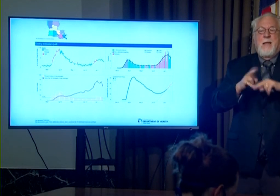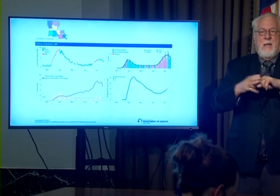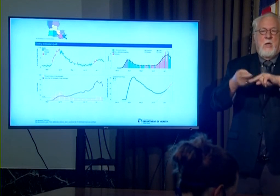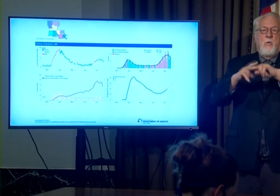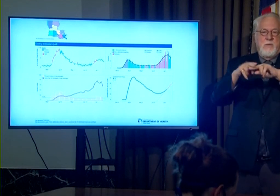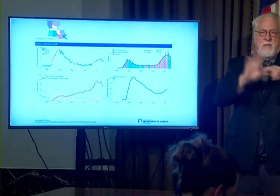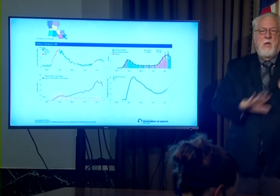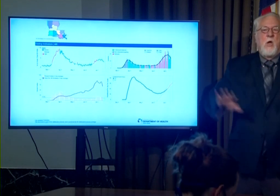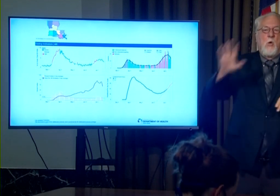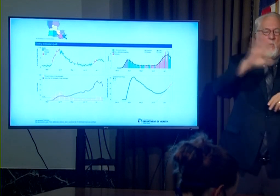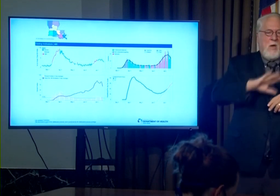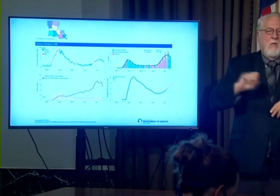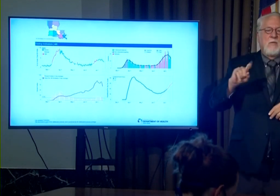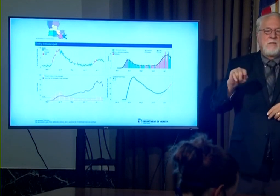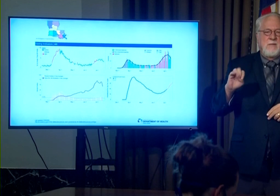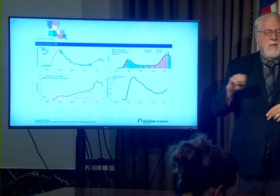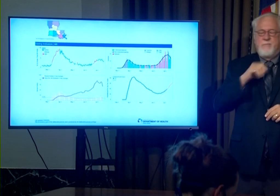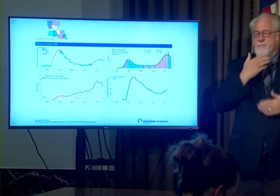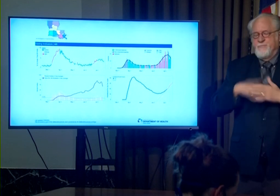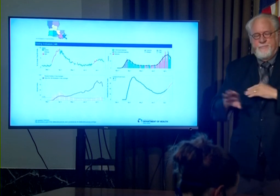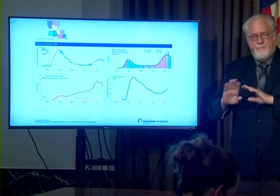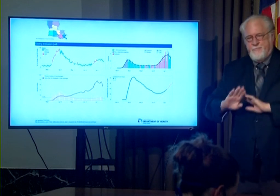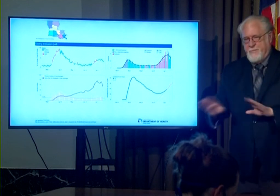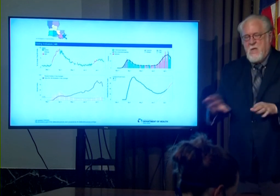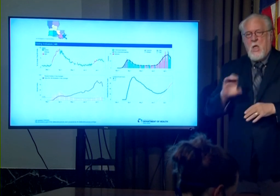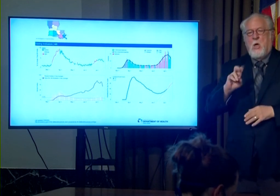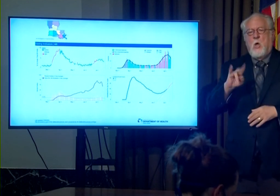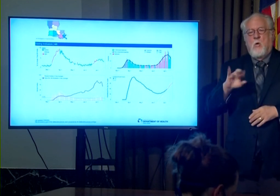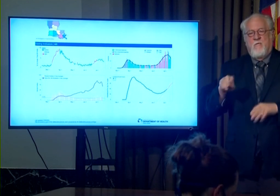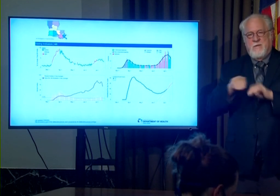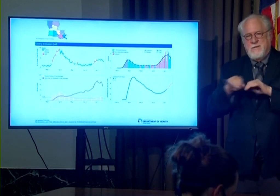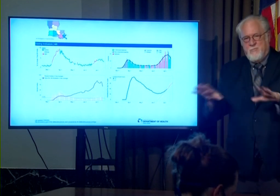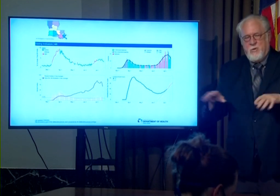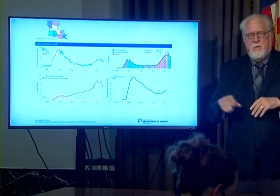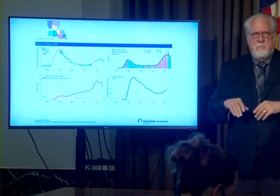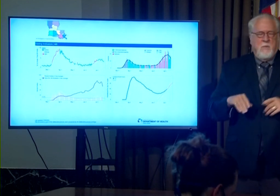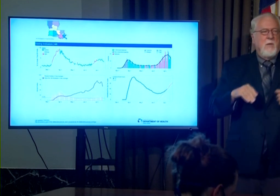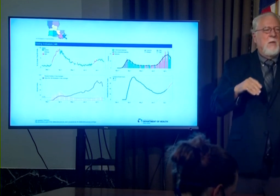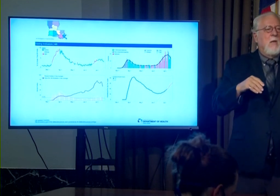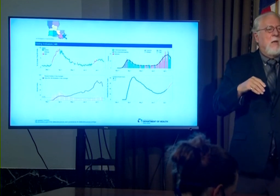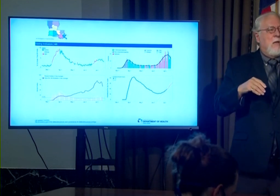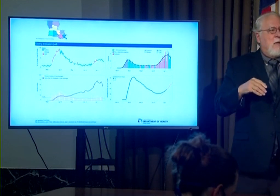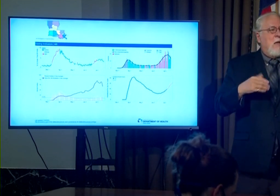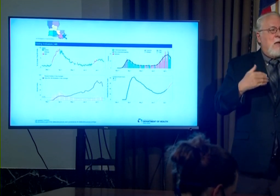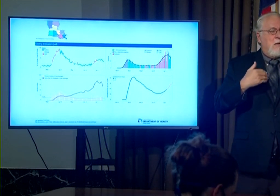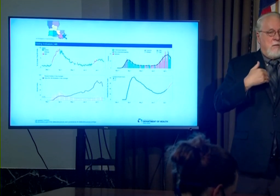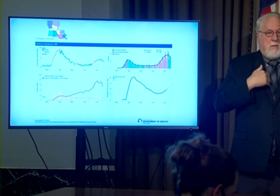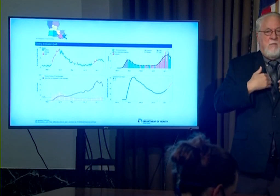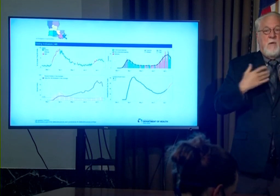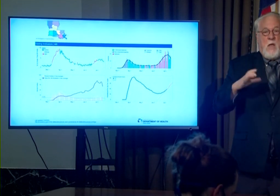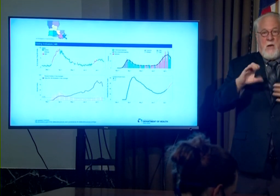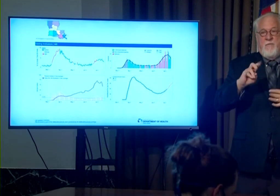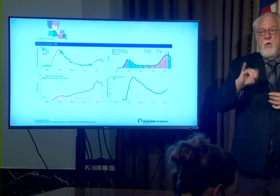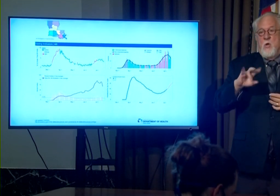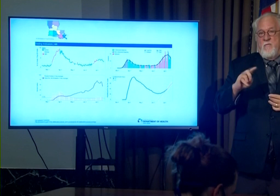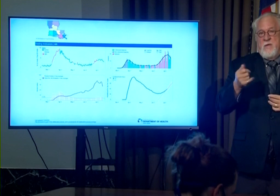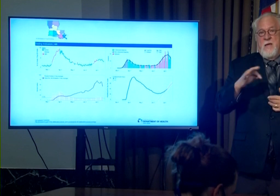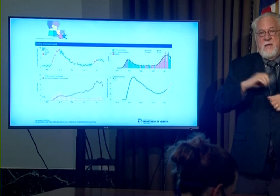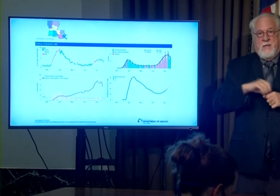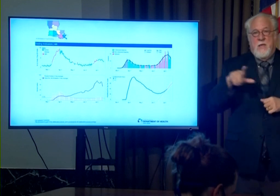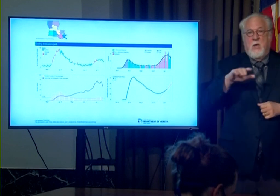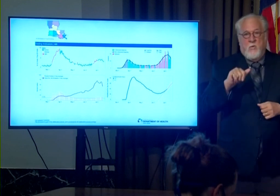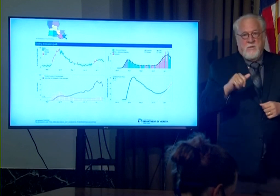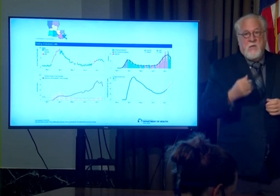across the state of Louisiana so I'll share all that with you and to sum it up this way we still have a lot of COVID-19 in Louisiana more